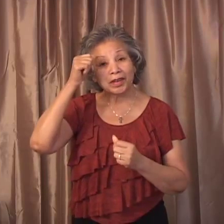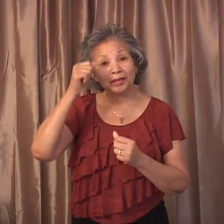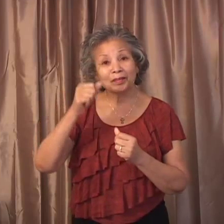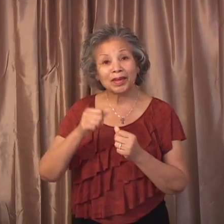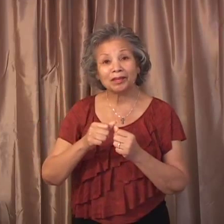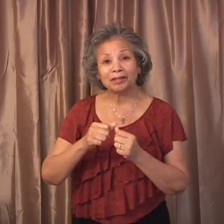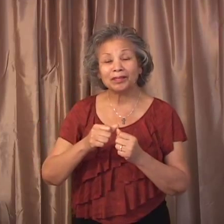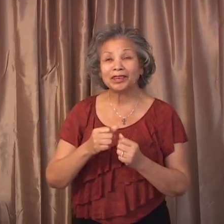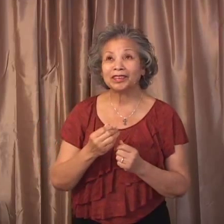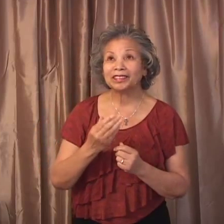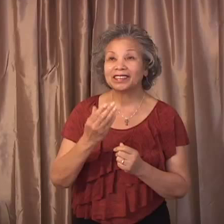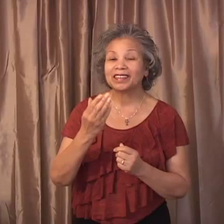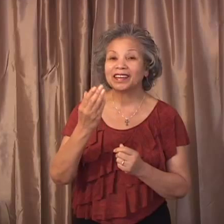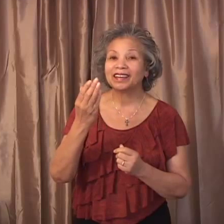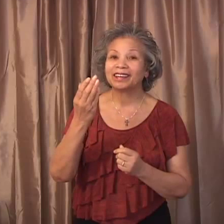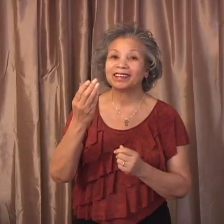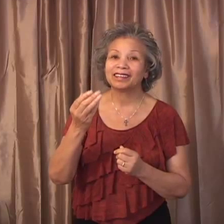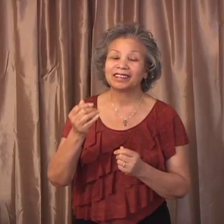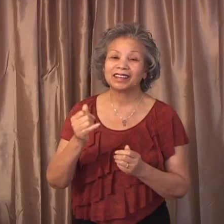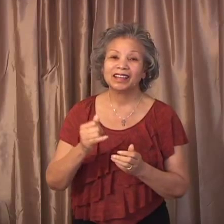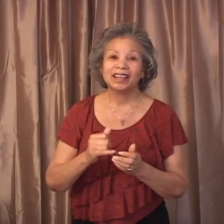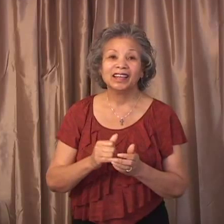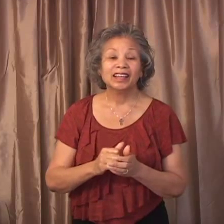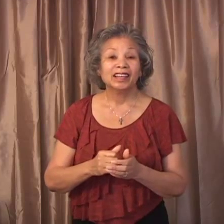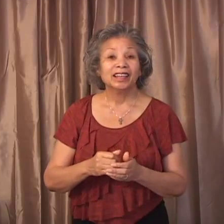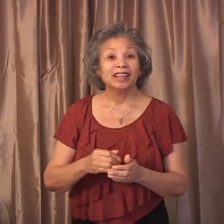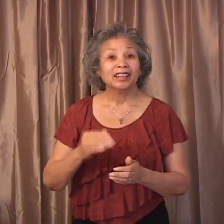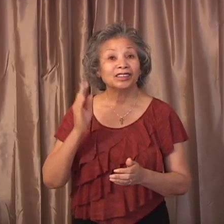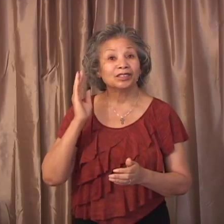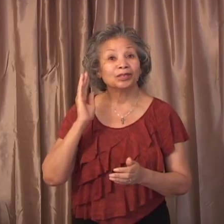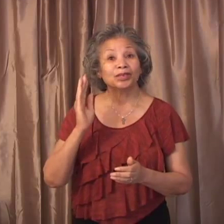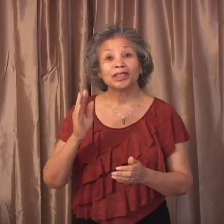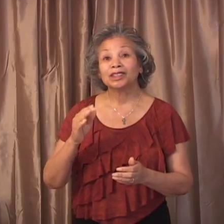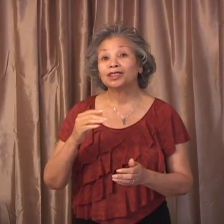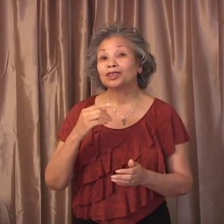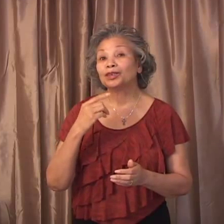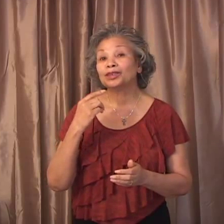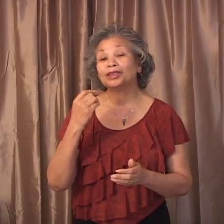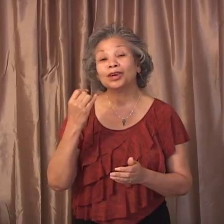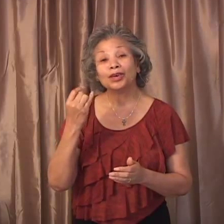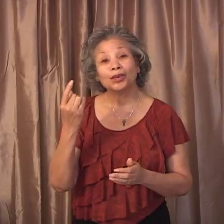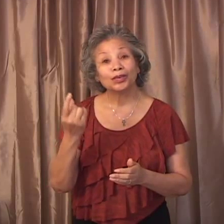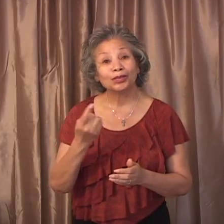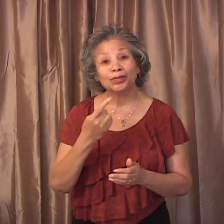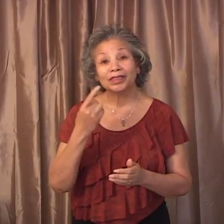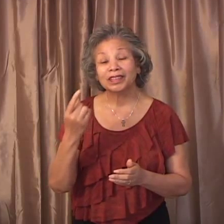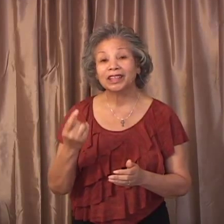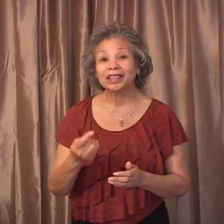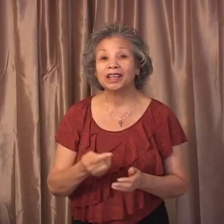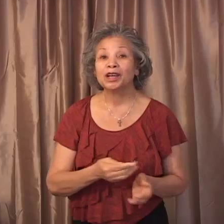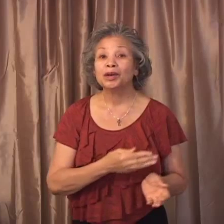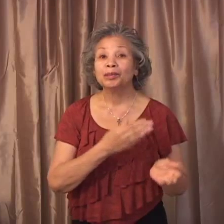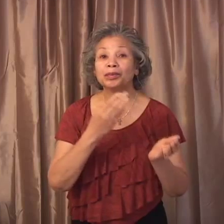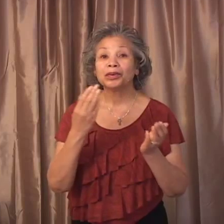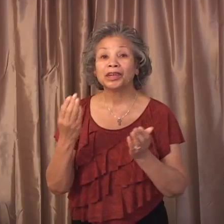Remembered there, it will only bring